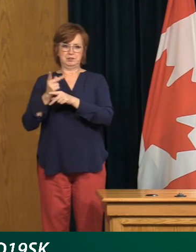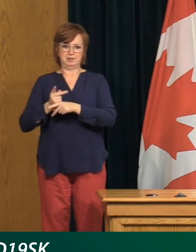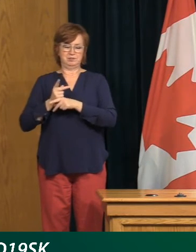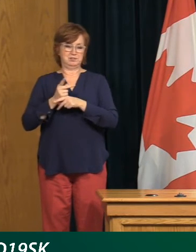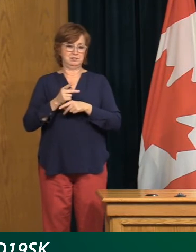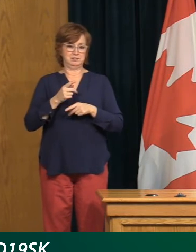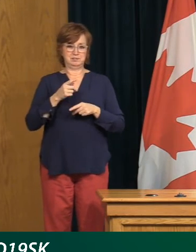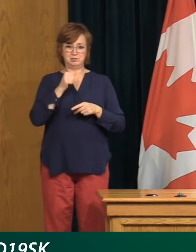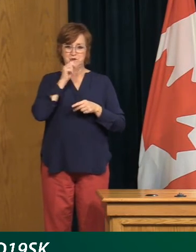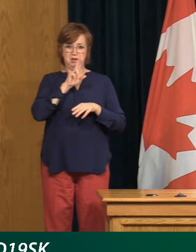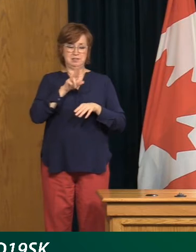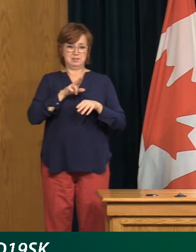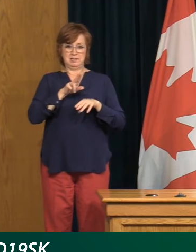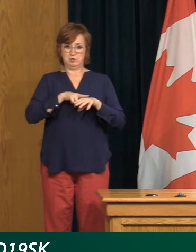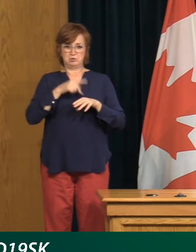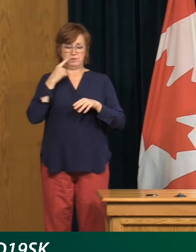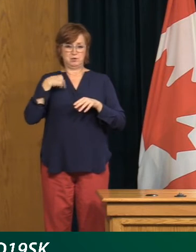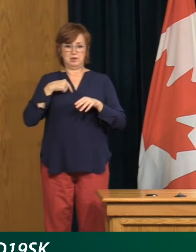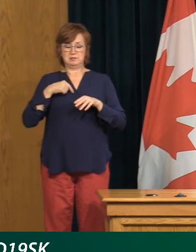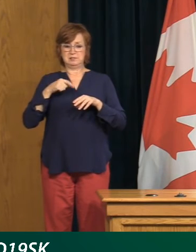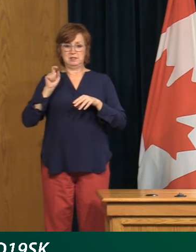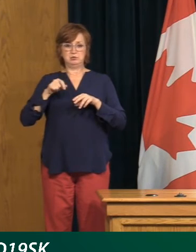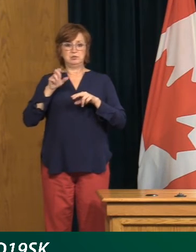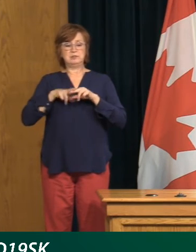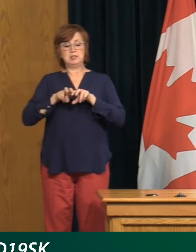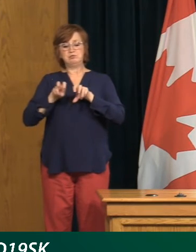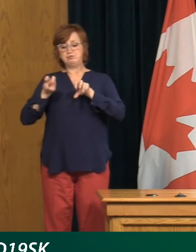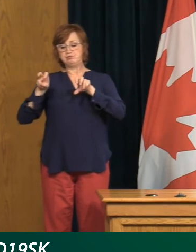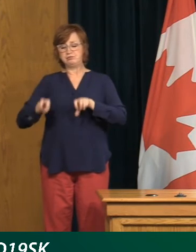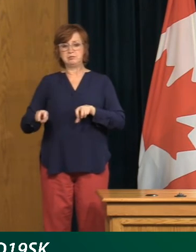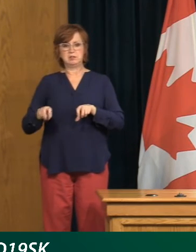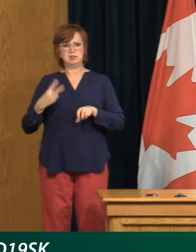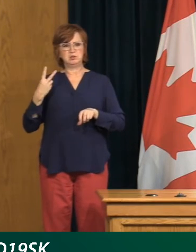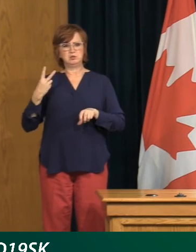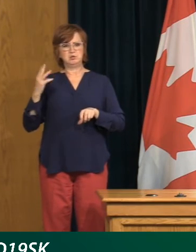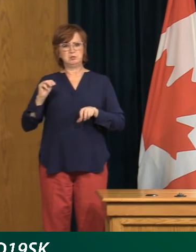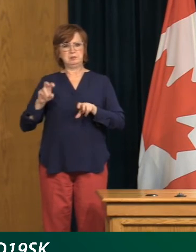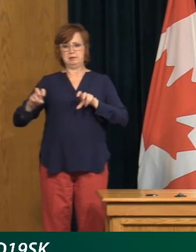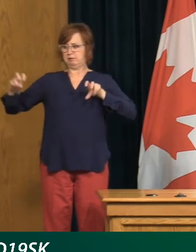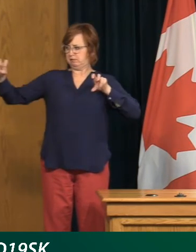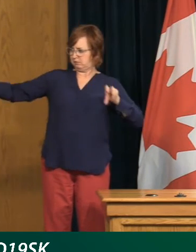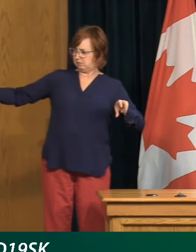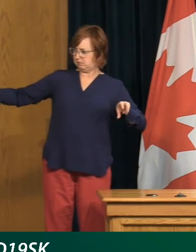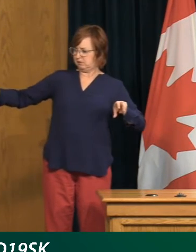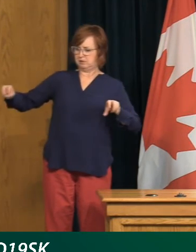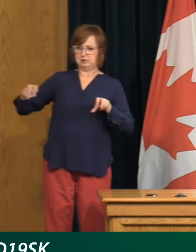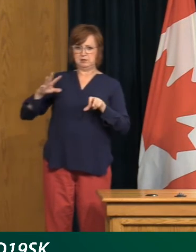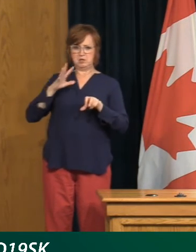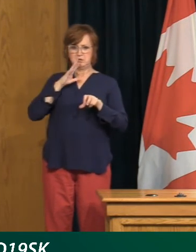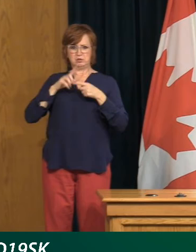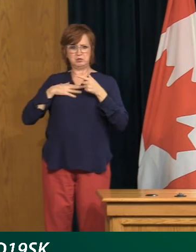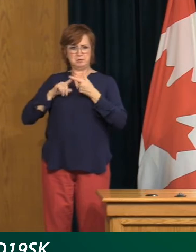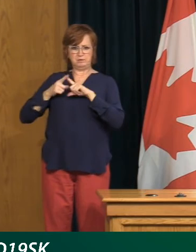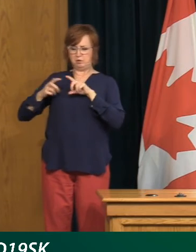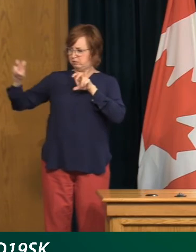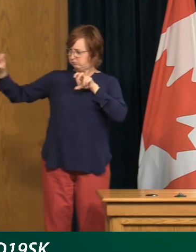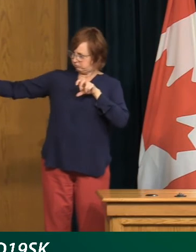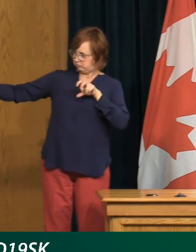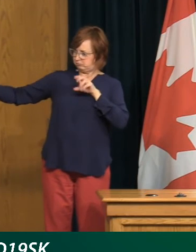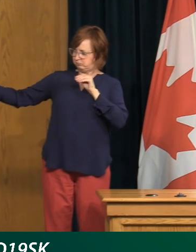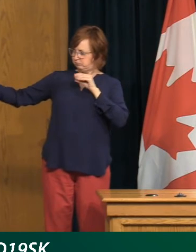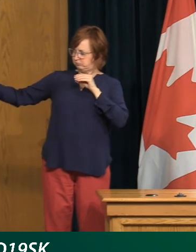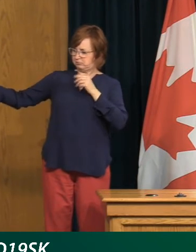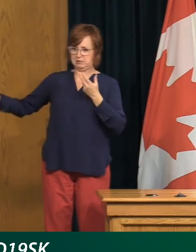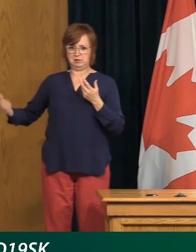us to sit on the bench with a mask on two meters away from your teammates and, you know, not mingling with other